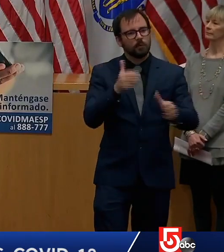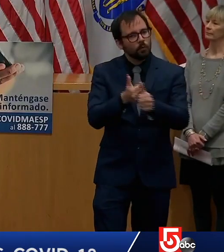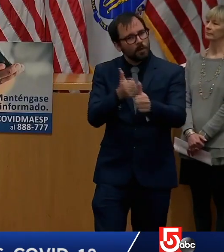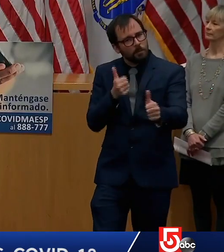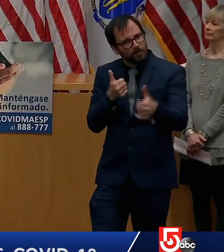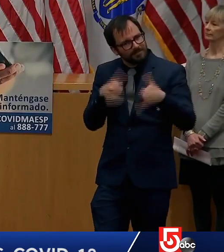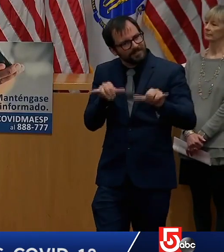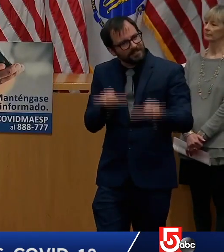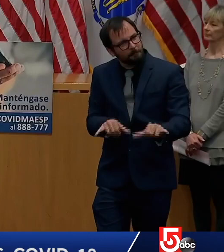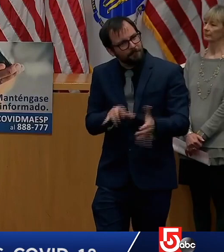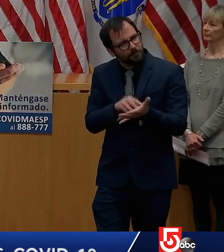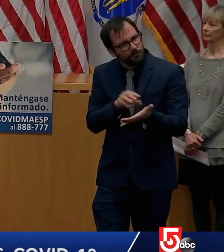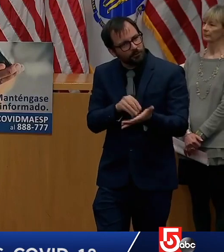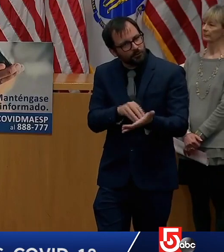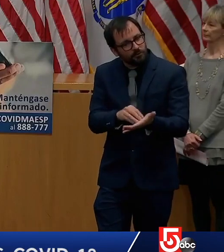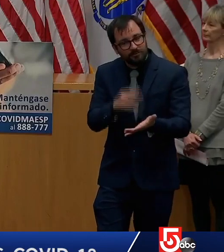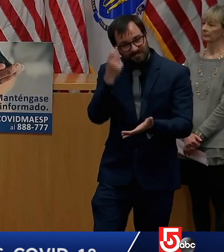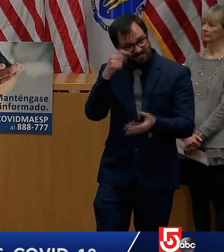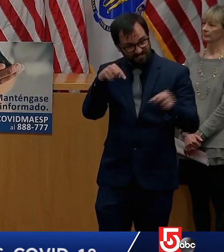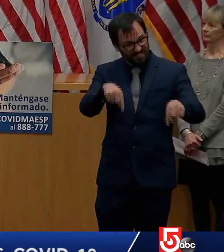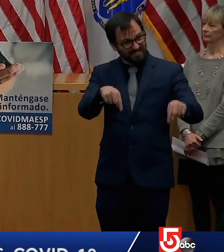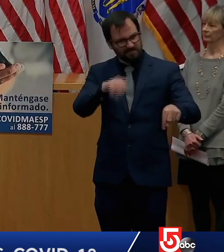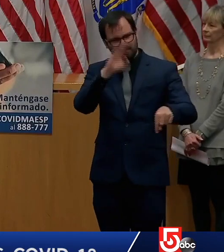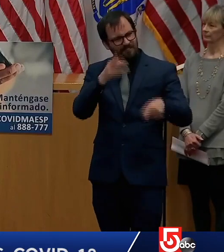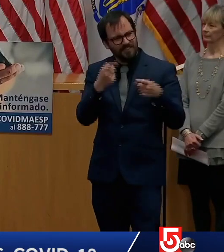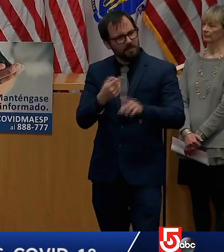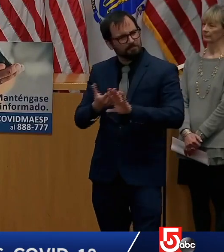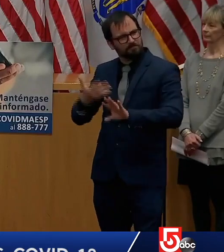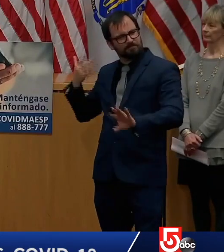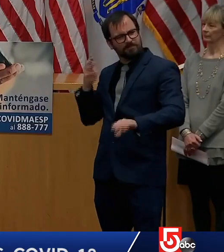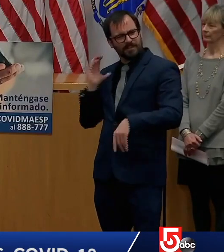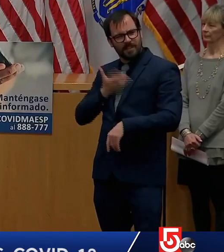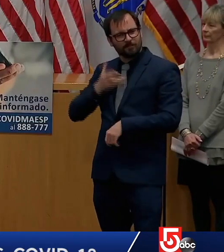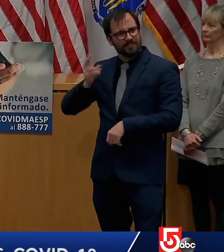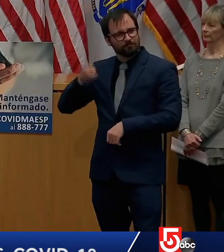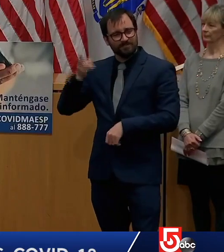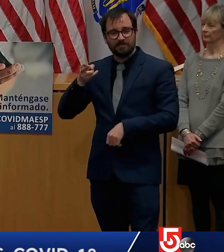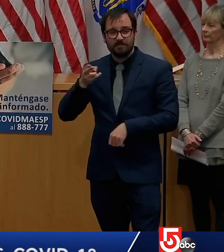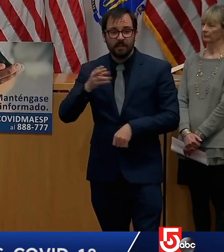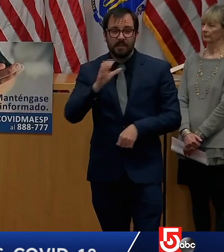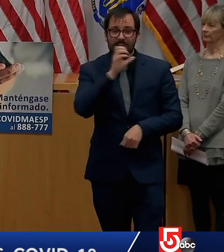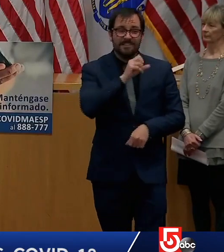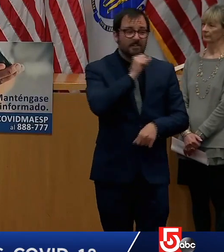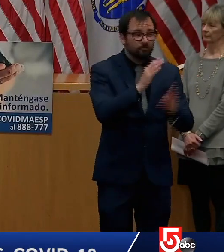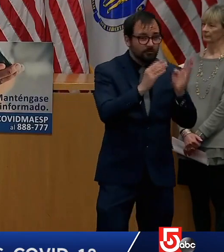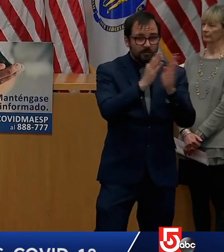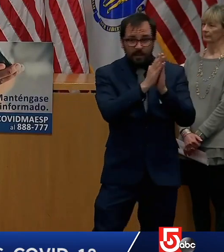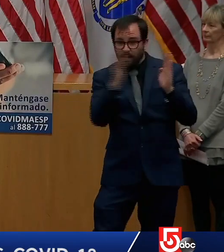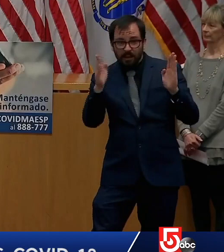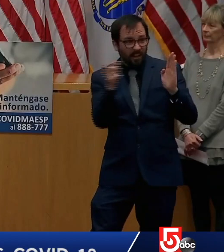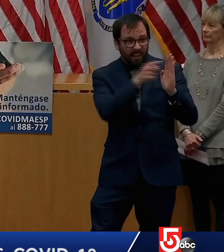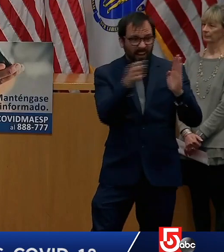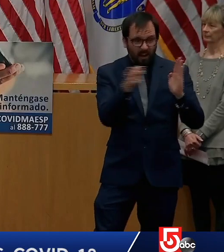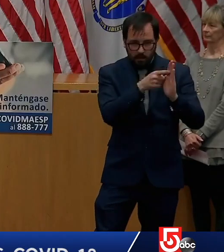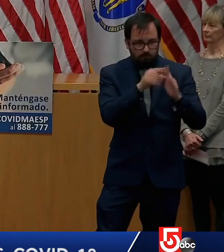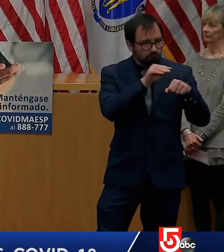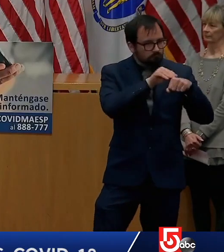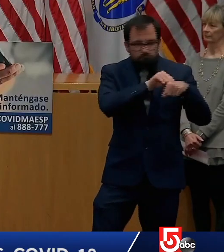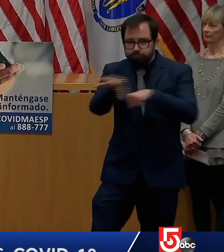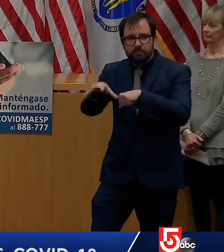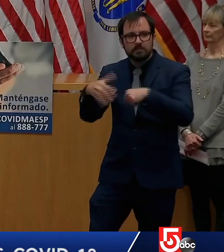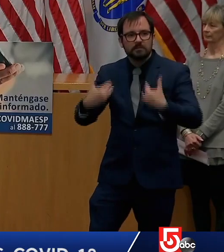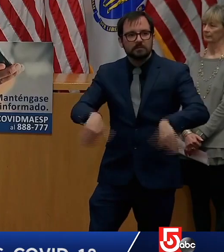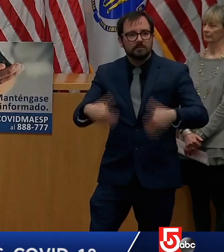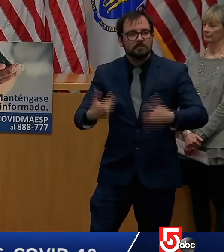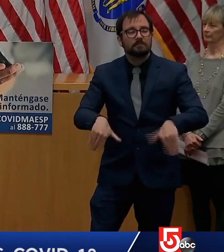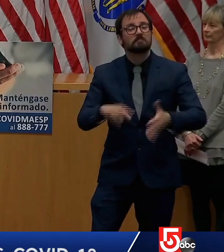and we want to minimize learning loss as much as possible. I'm proud of the collaboration with teacher, administrator and